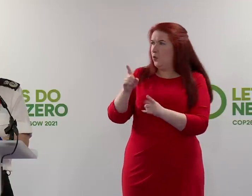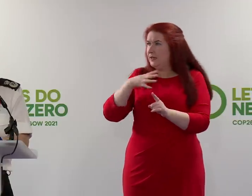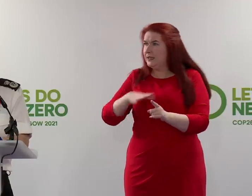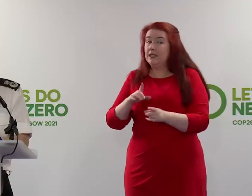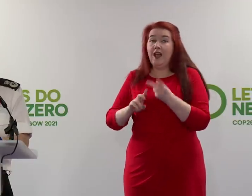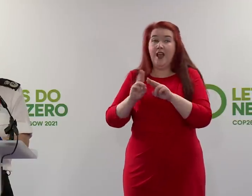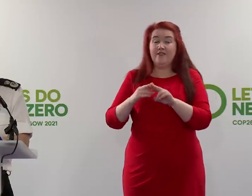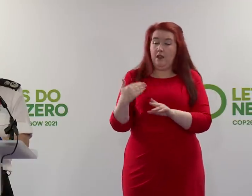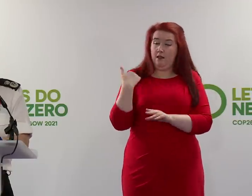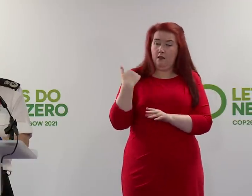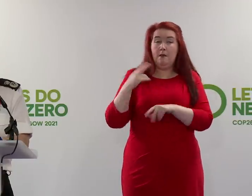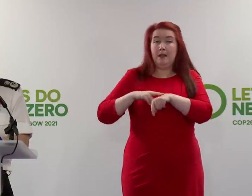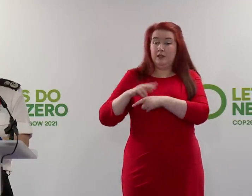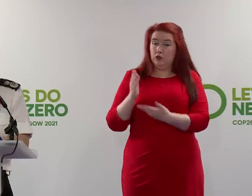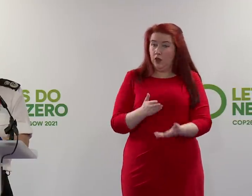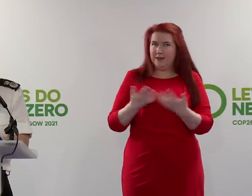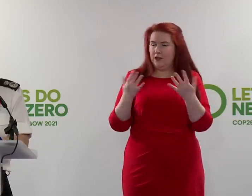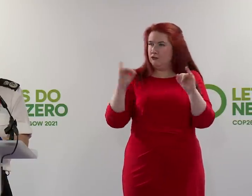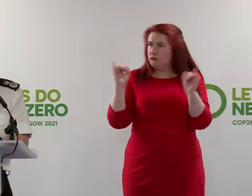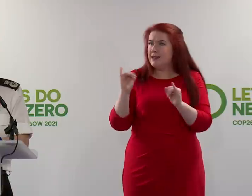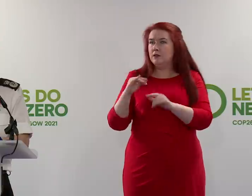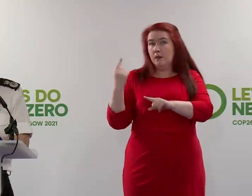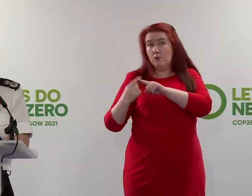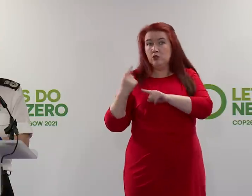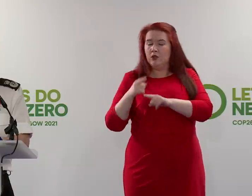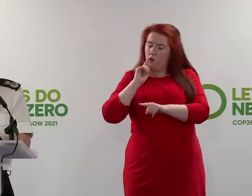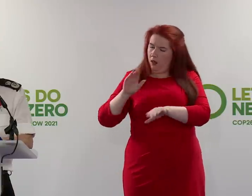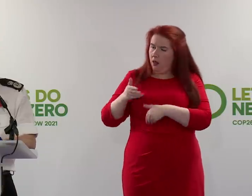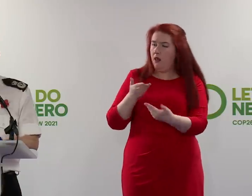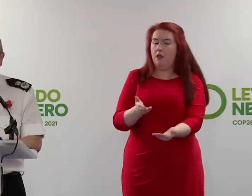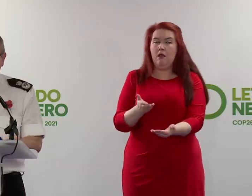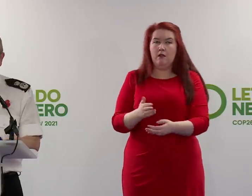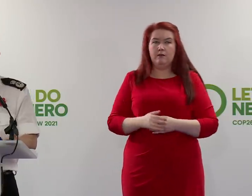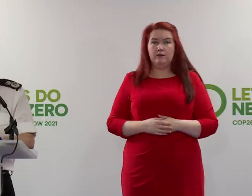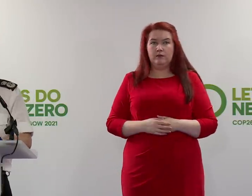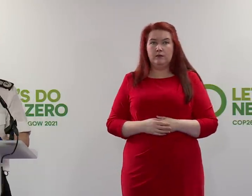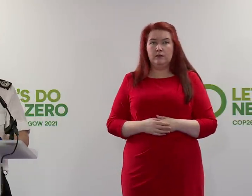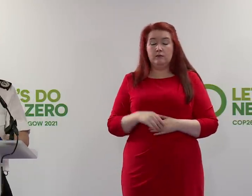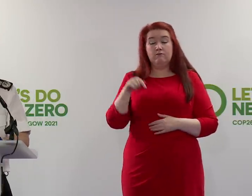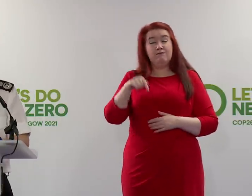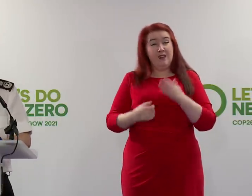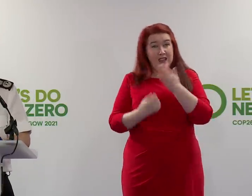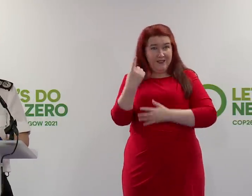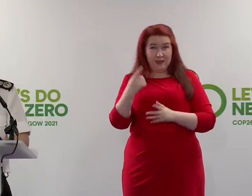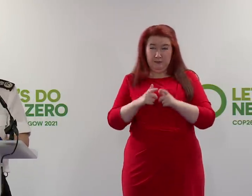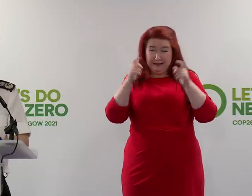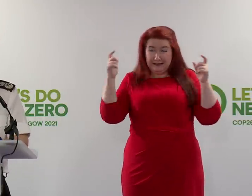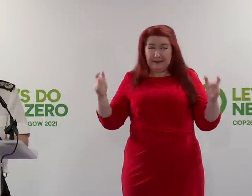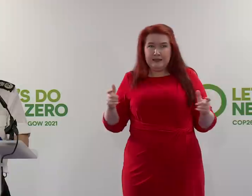police service at times of crisis, at times of emergency. An event the size of COP26,